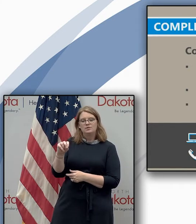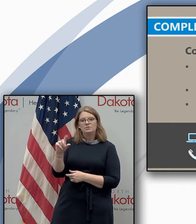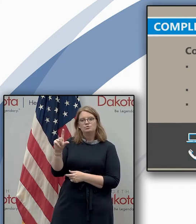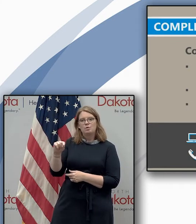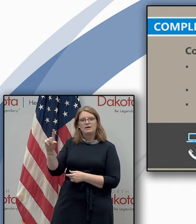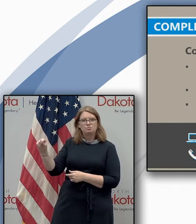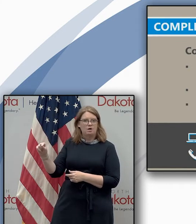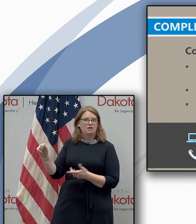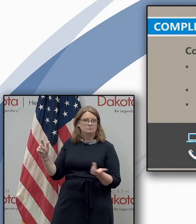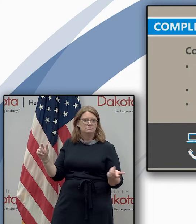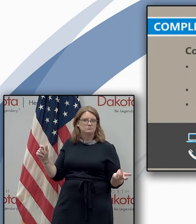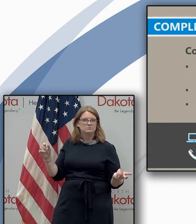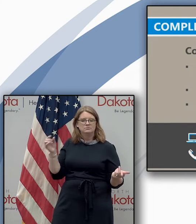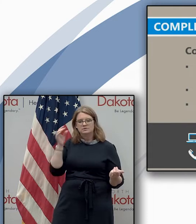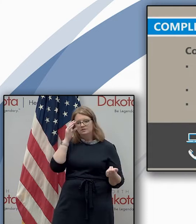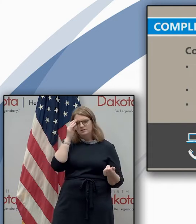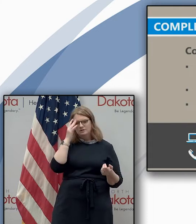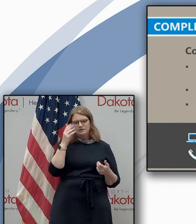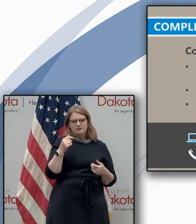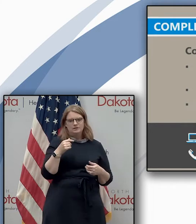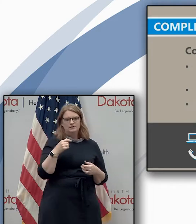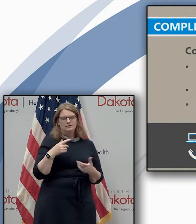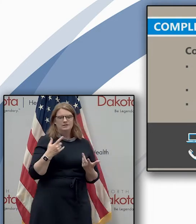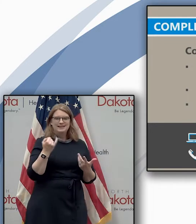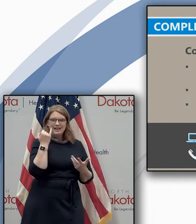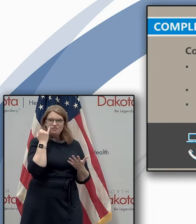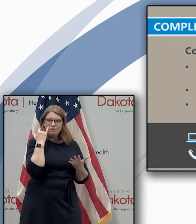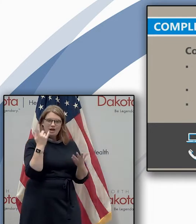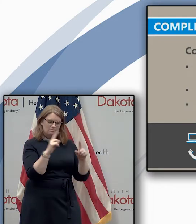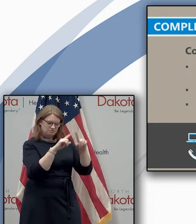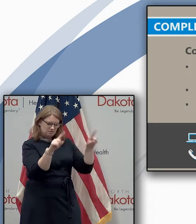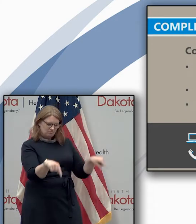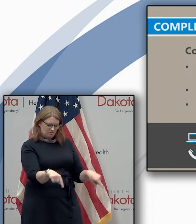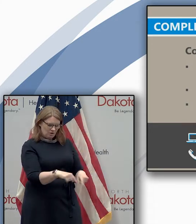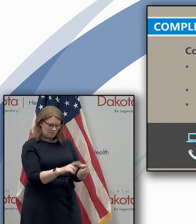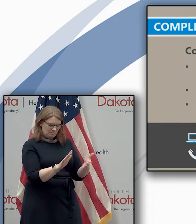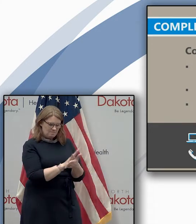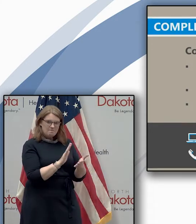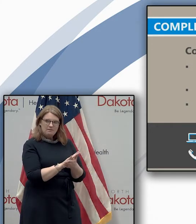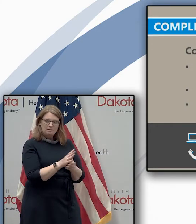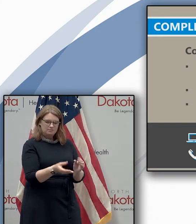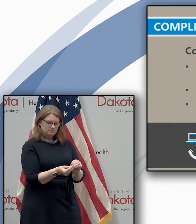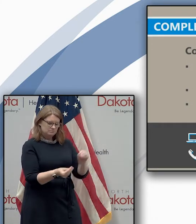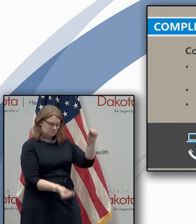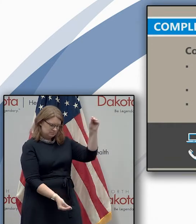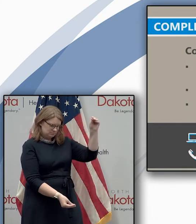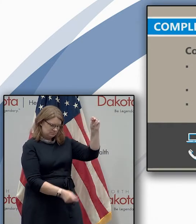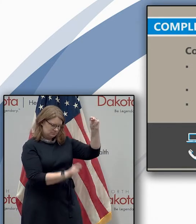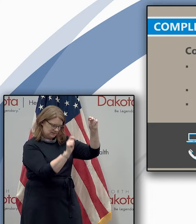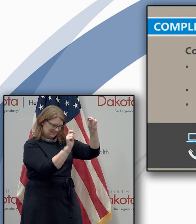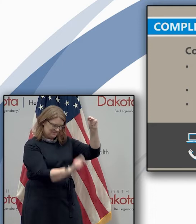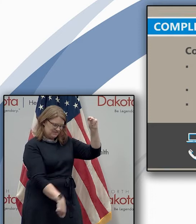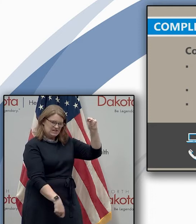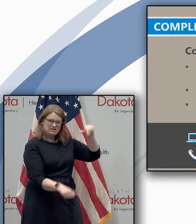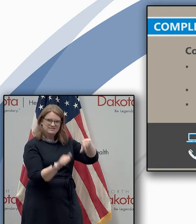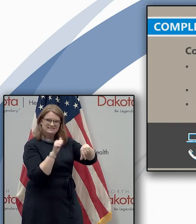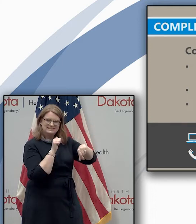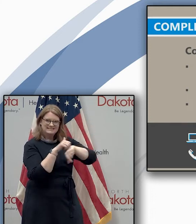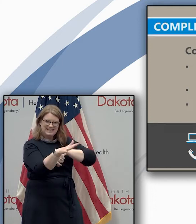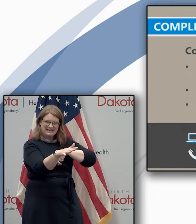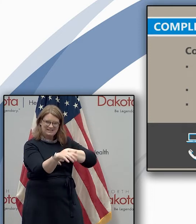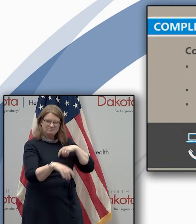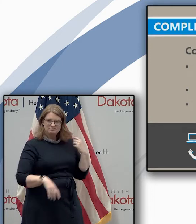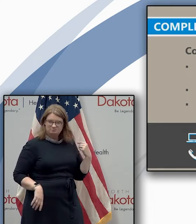-2020 or if you've got a paper form laying around pull that out and fill it out and send it in the